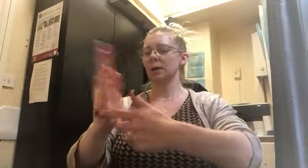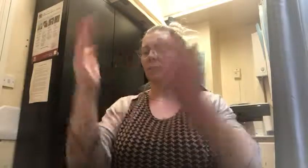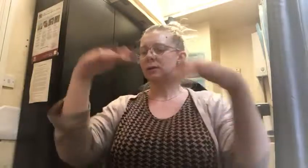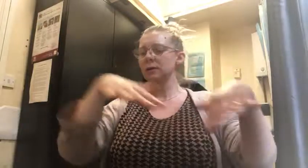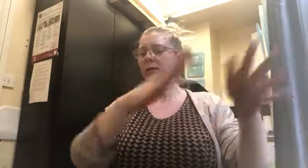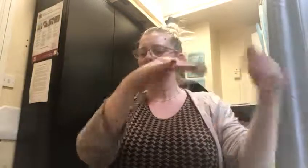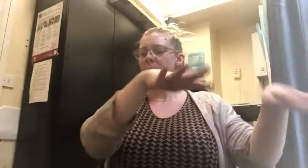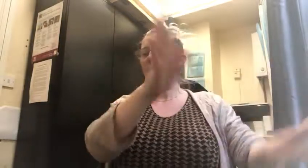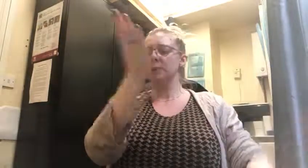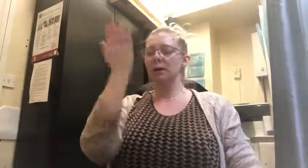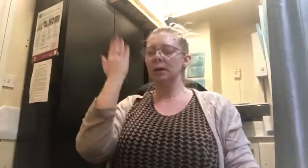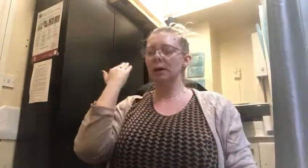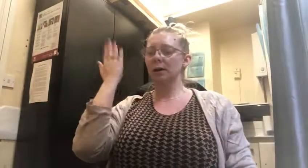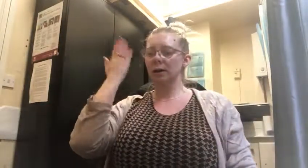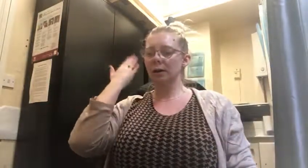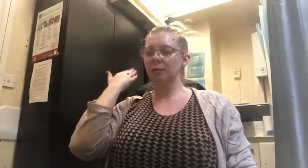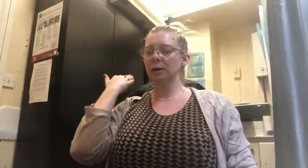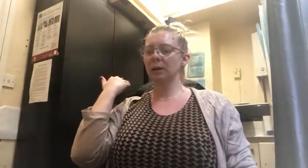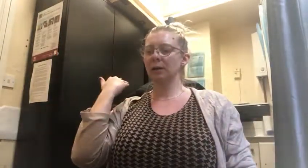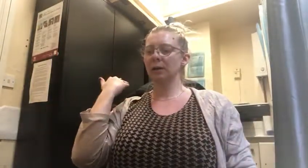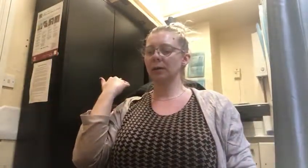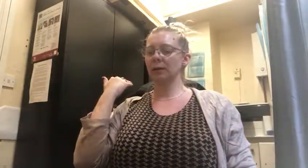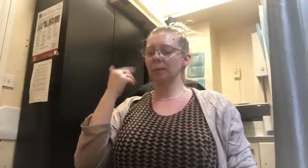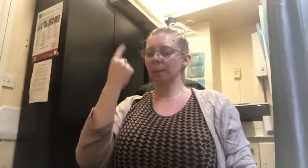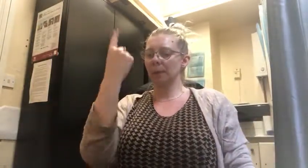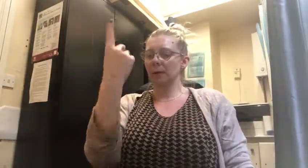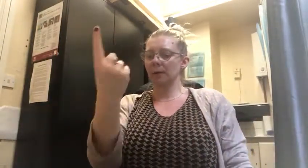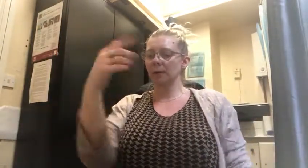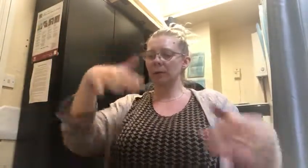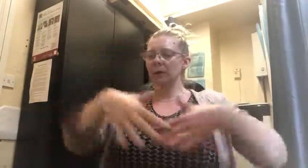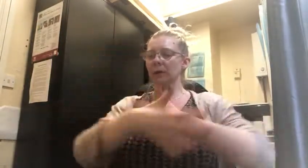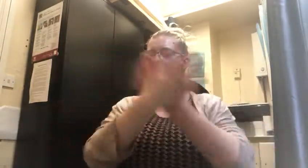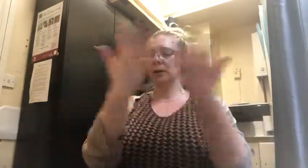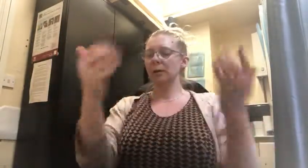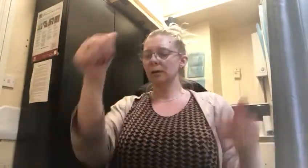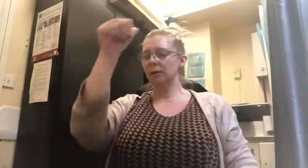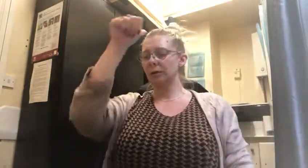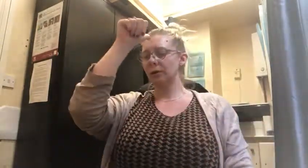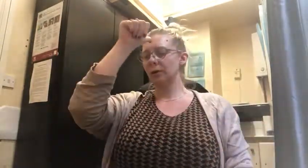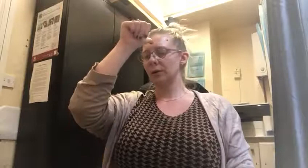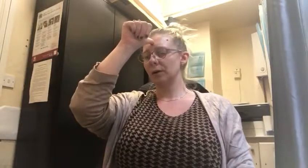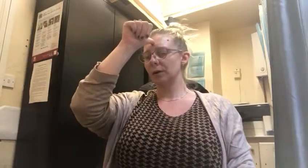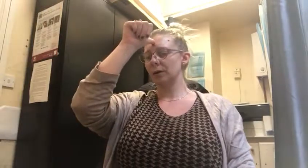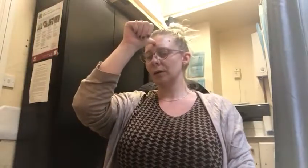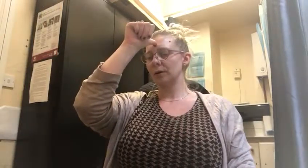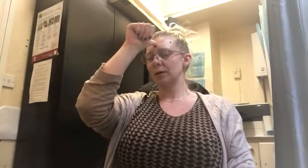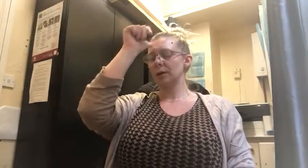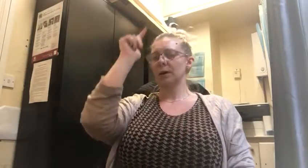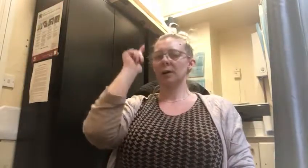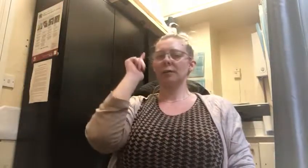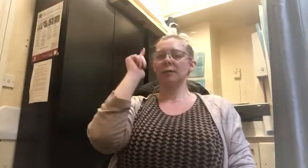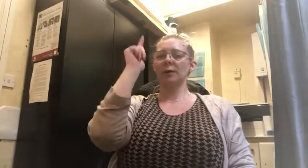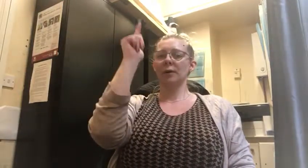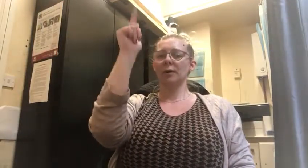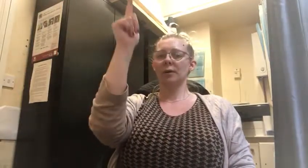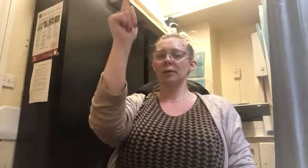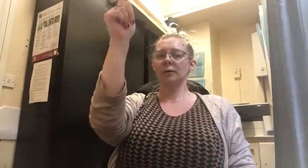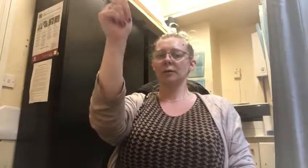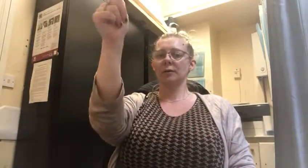And the sea stays behind me What they all know How far I'll go